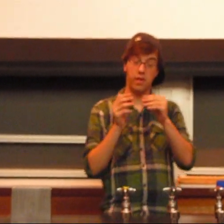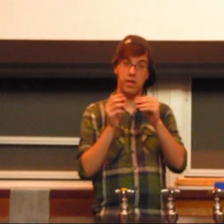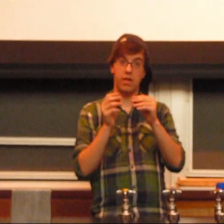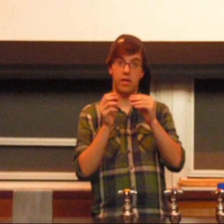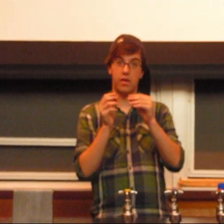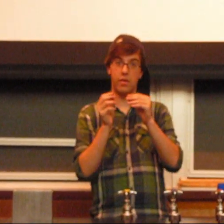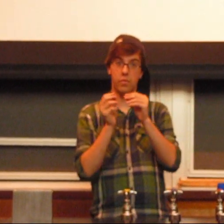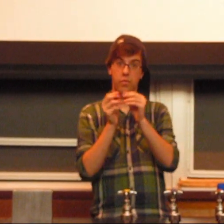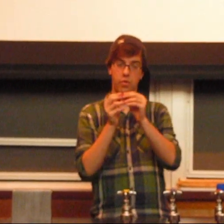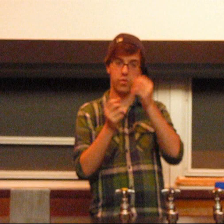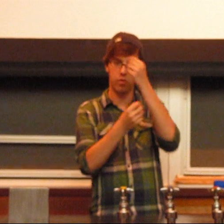Keep it up.